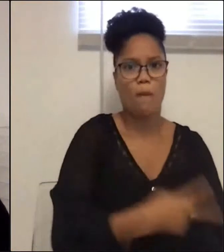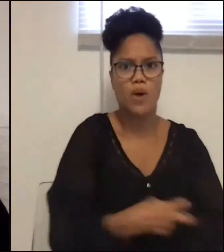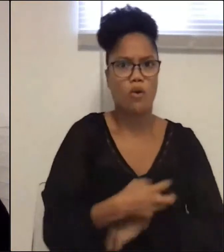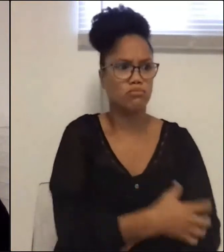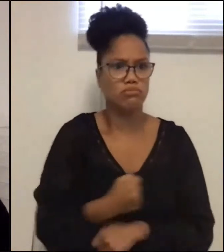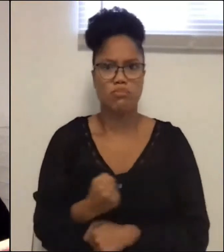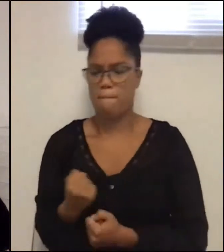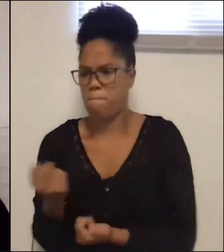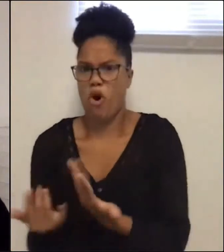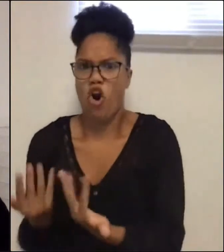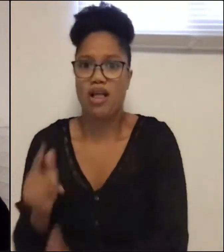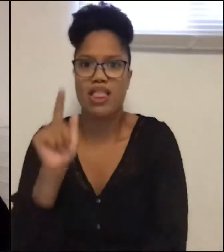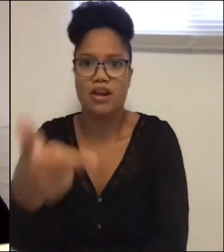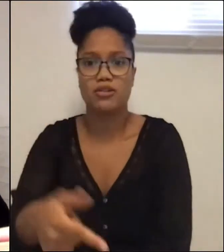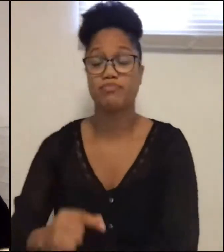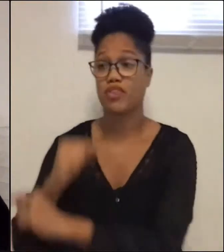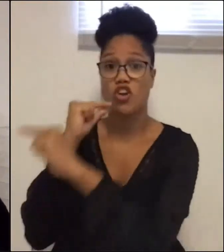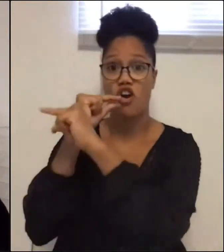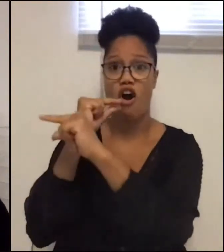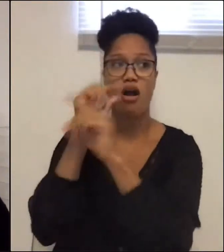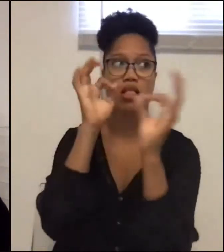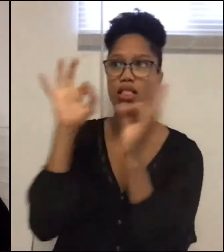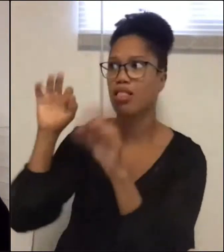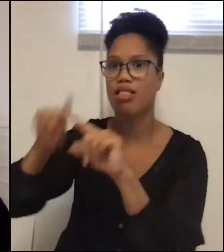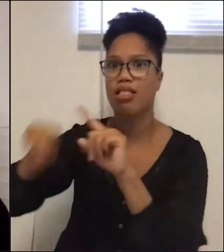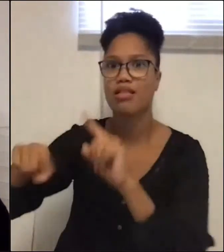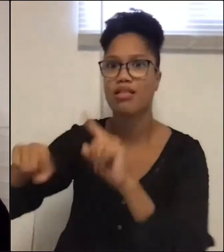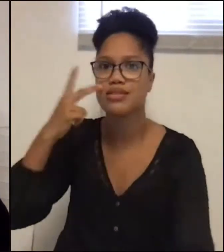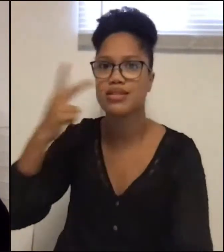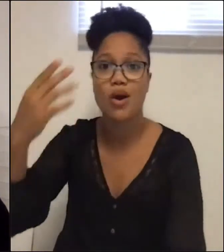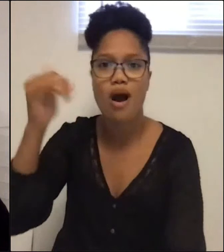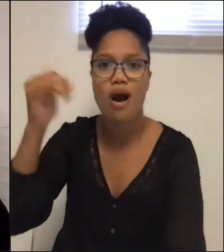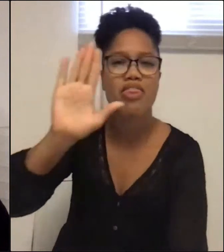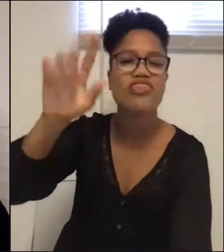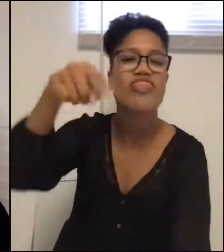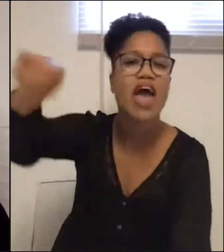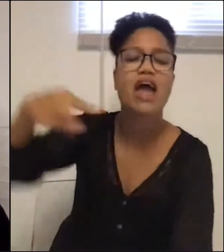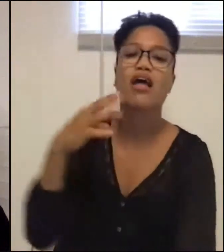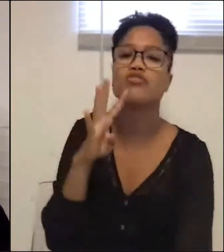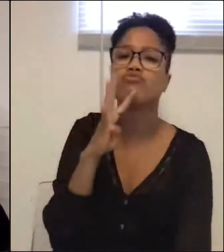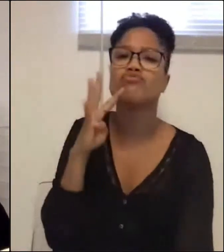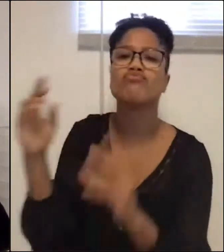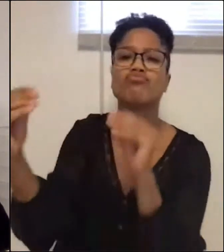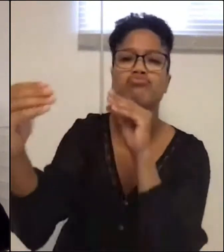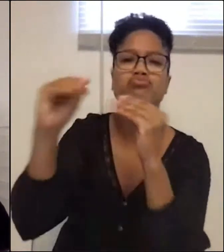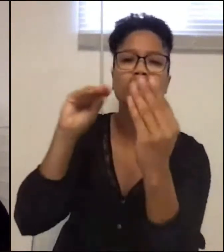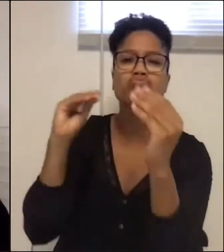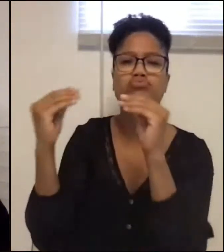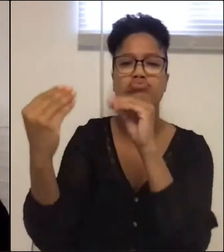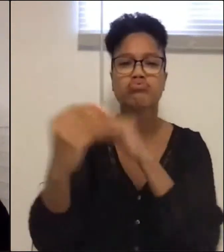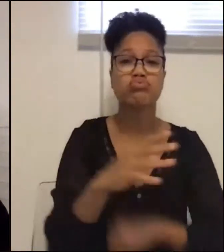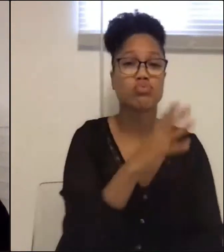The guards were distracted by the swing of their own voices, all mistresses eyes